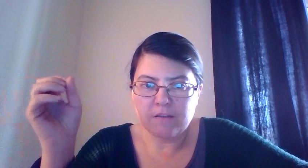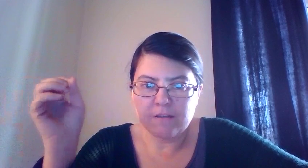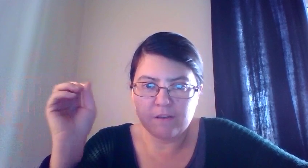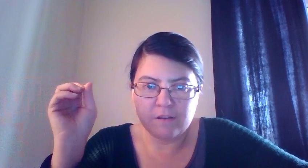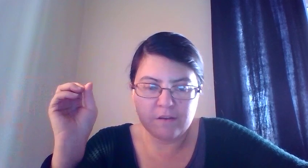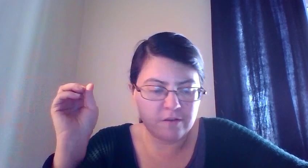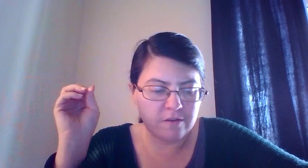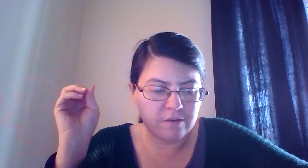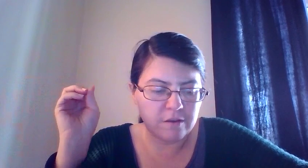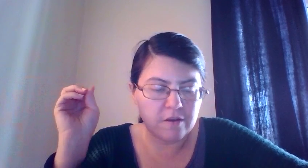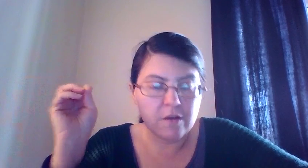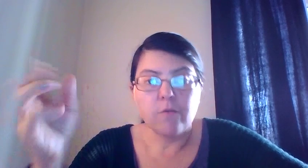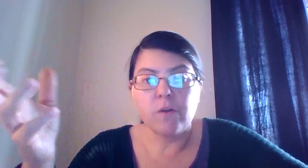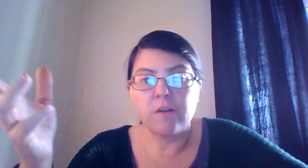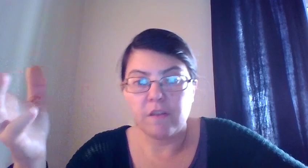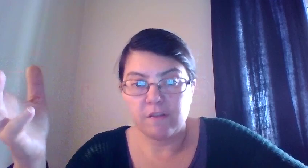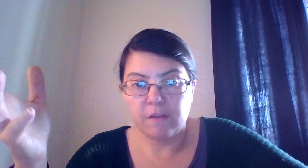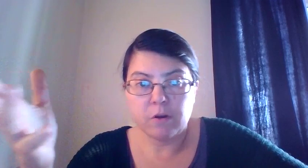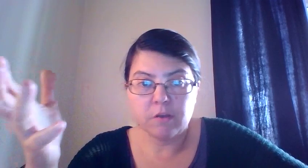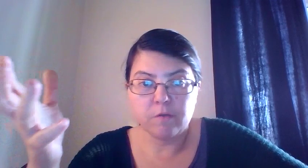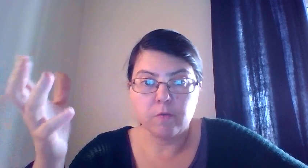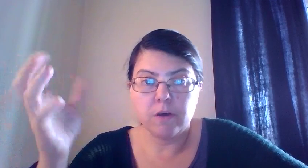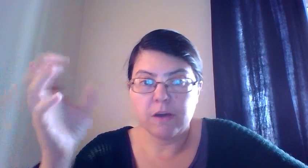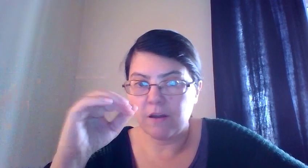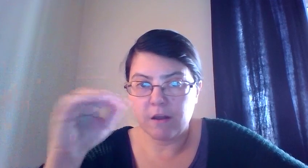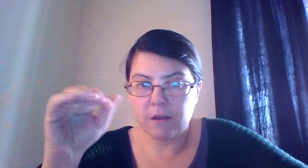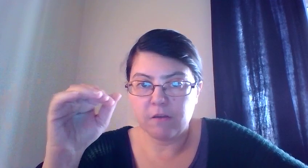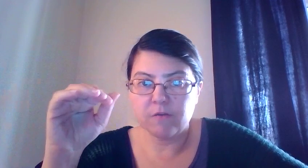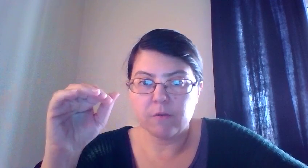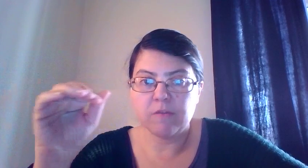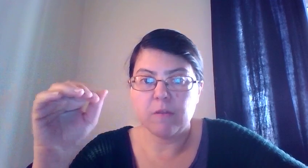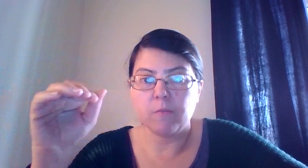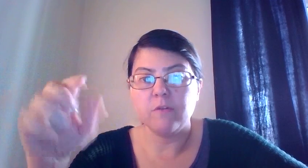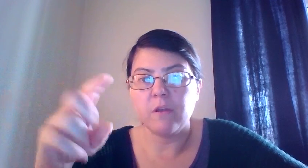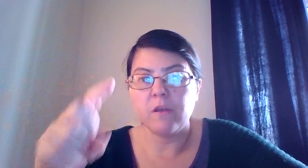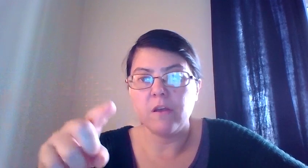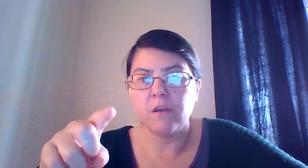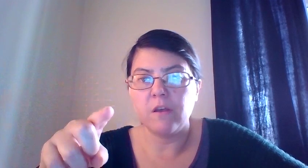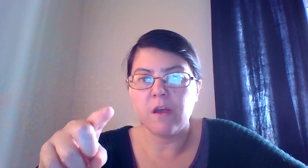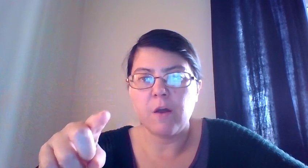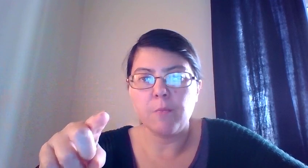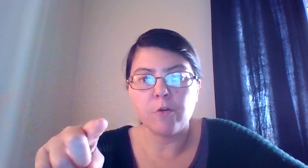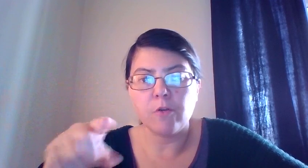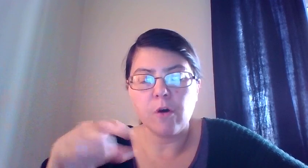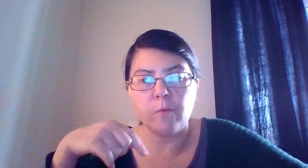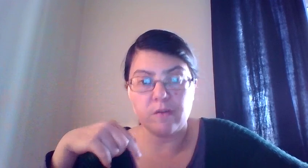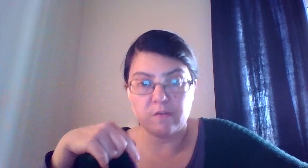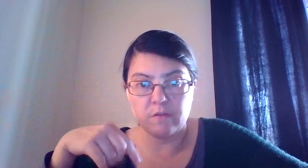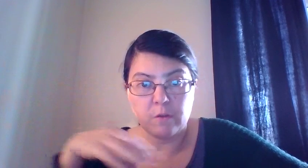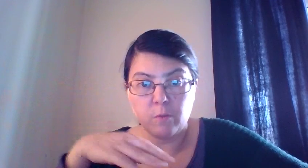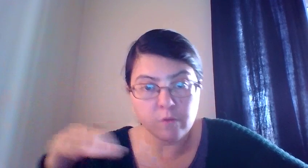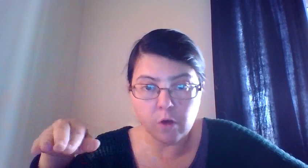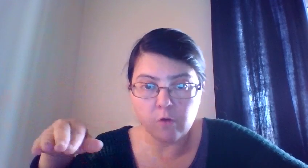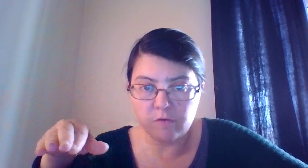for instance, I'm going to give you again another extreme example. the airport of Brussels, it was closed,